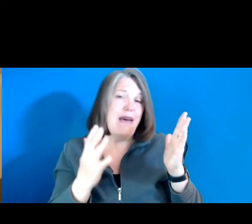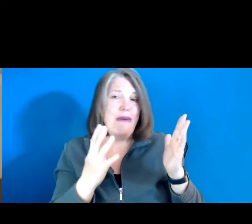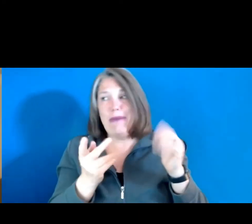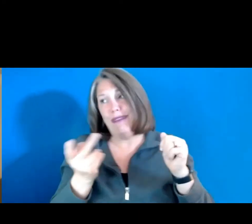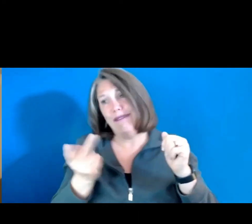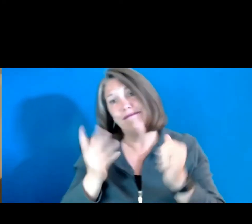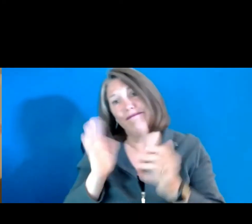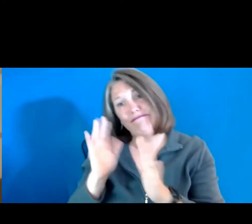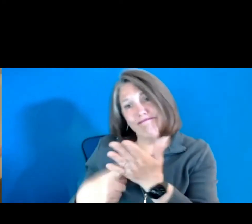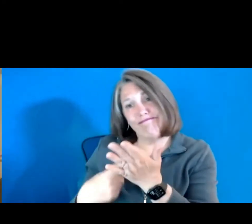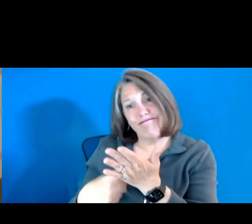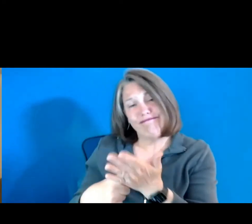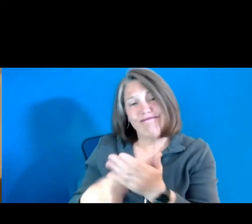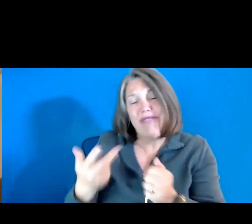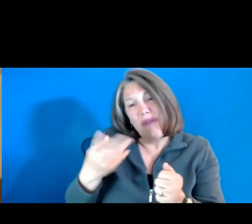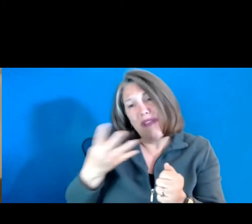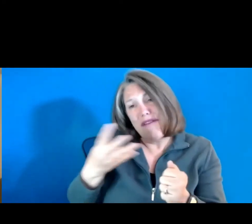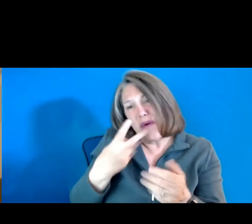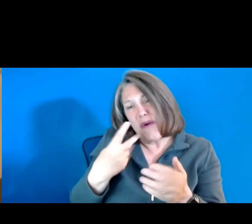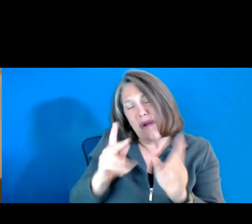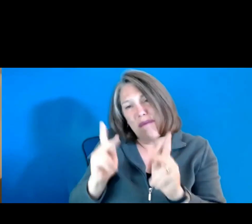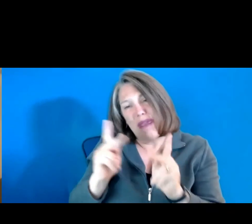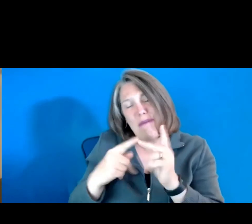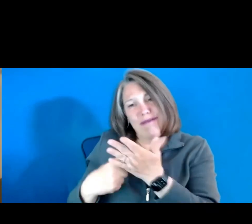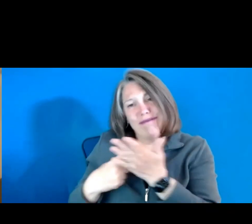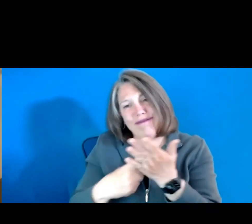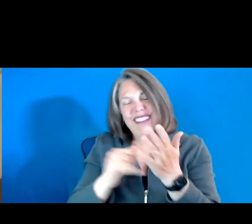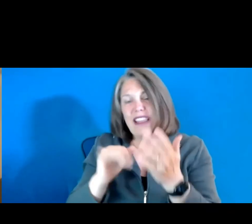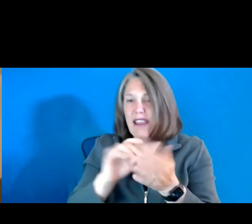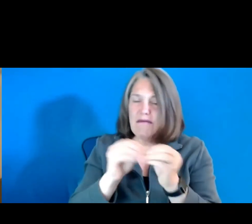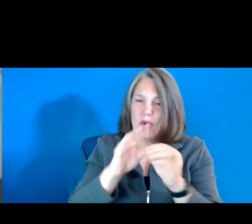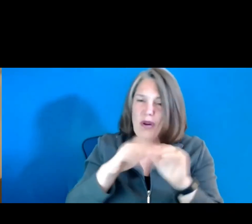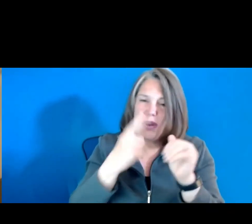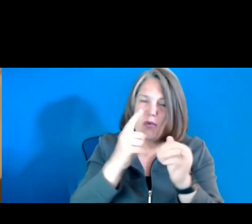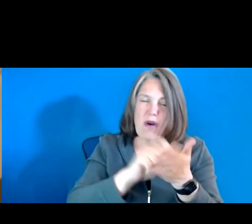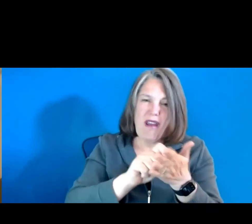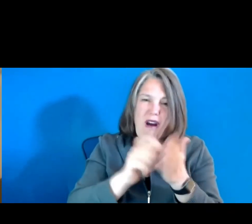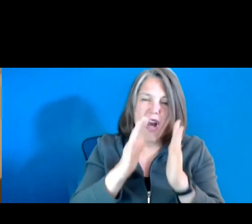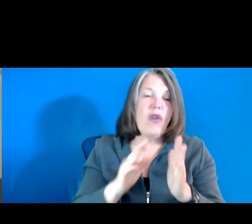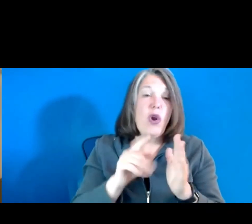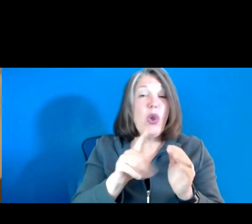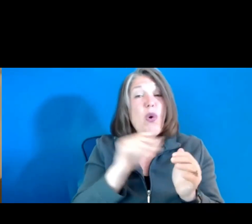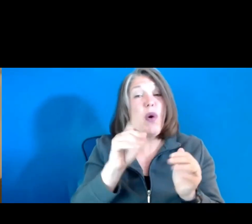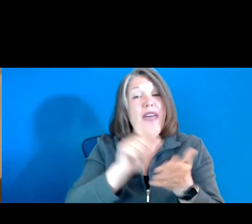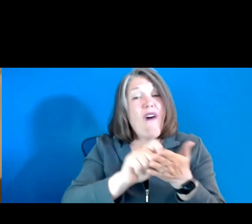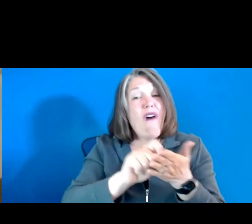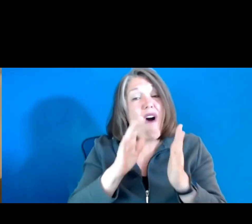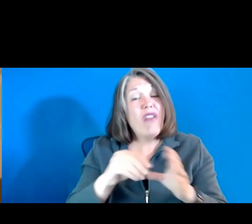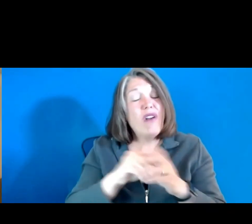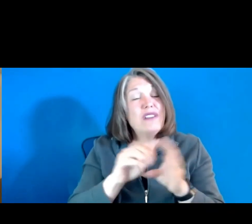or you three or four, if there are multiple authors, you and your authors in a poster session,